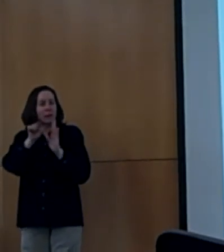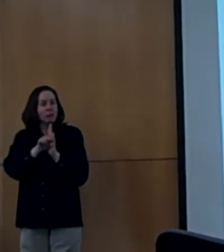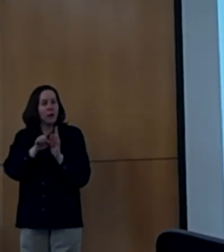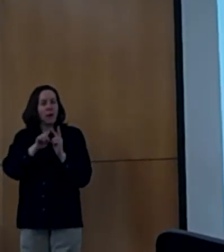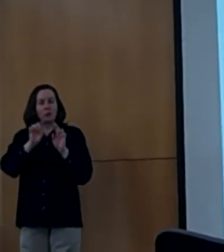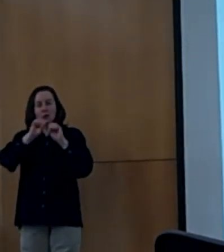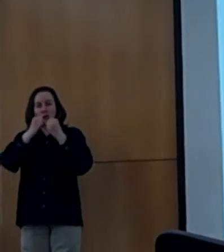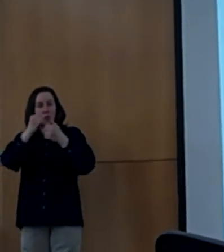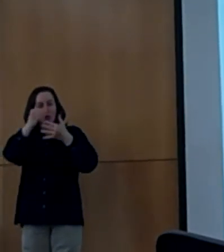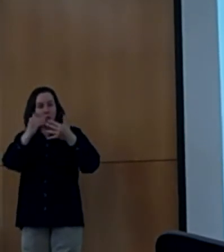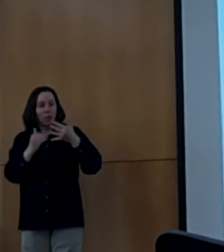political values.